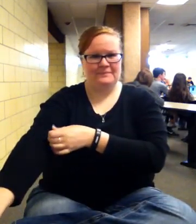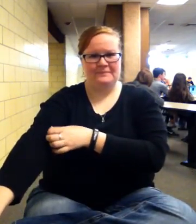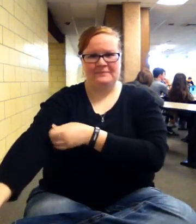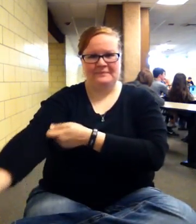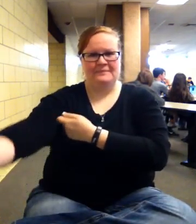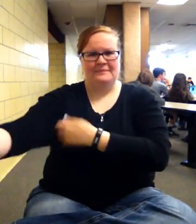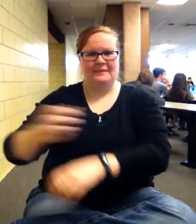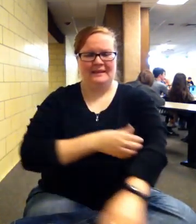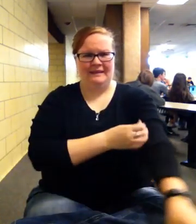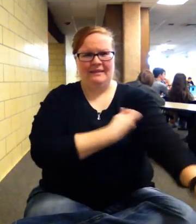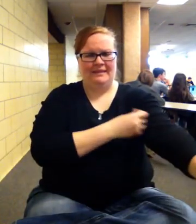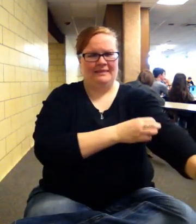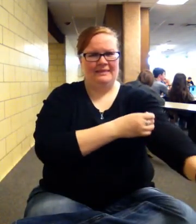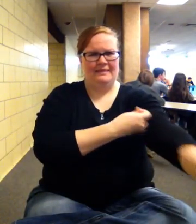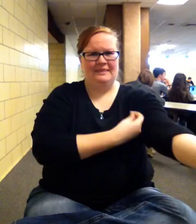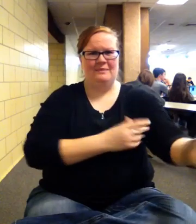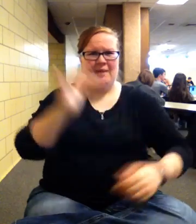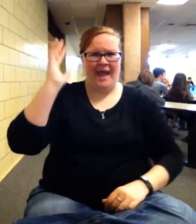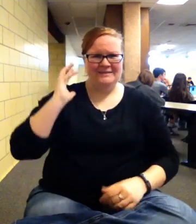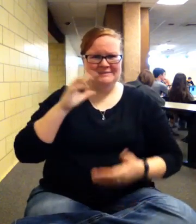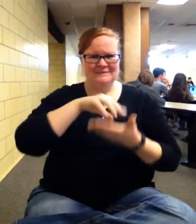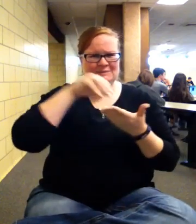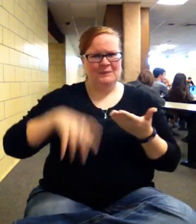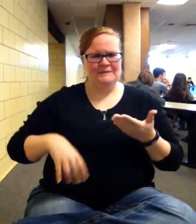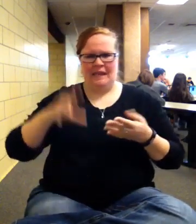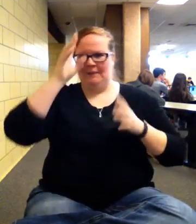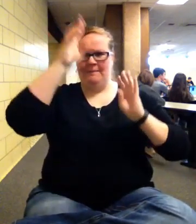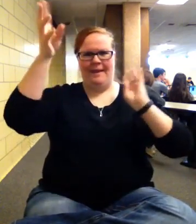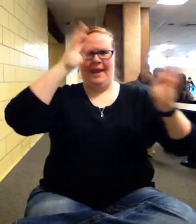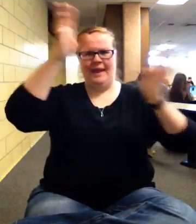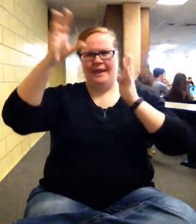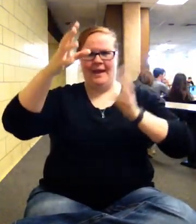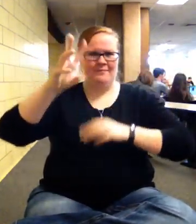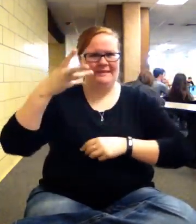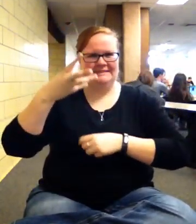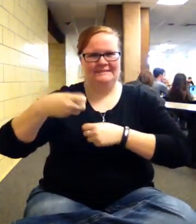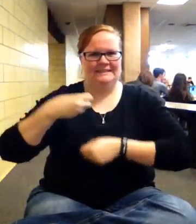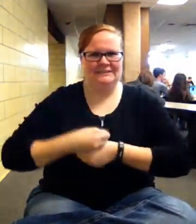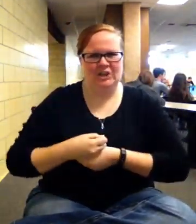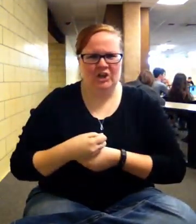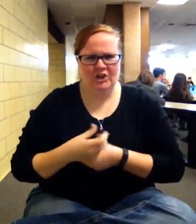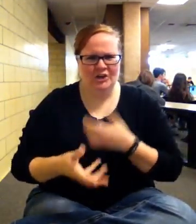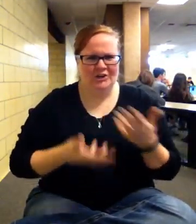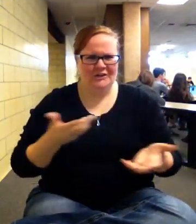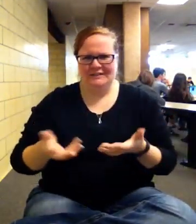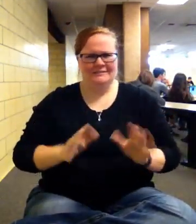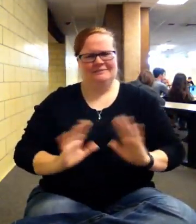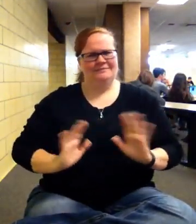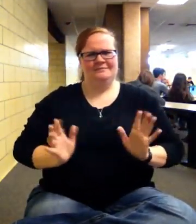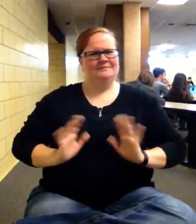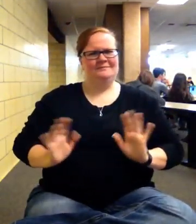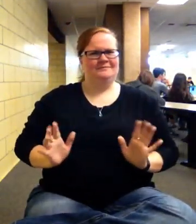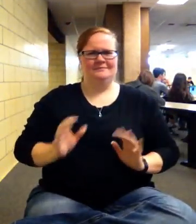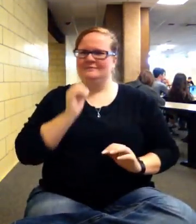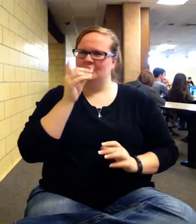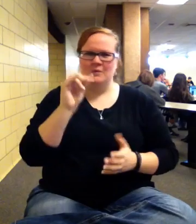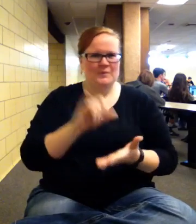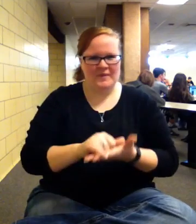students do where they start making up new time periods. Like they add year 6 for another $1,000 or something. I guess they just feel like it has to break even